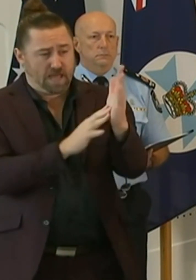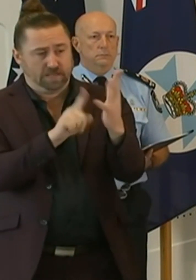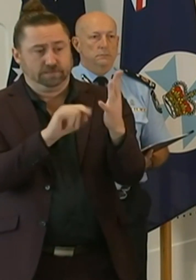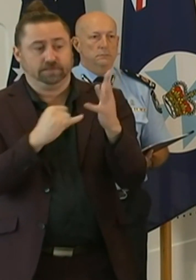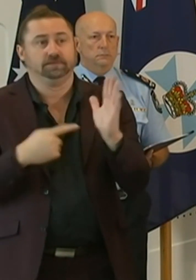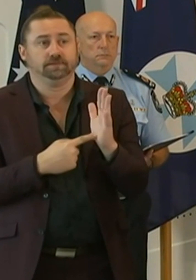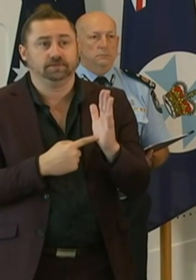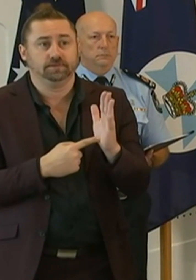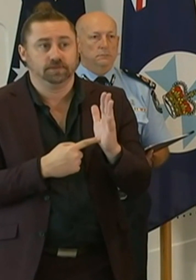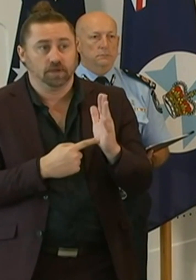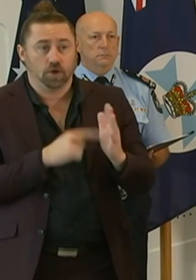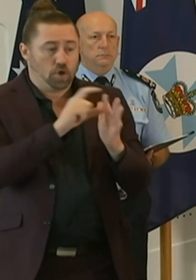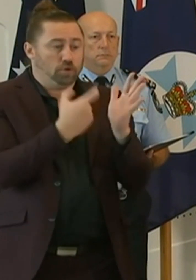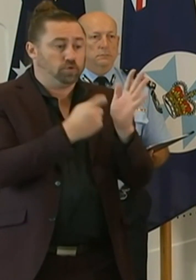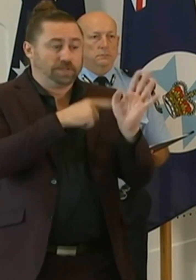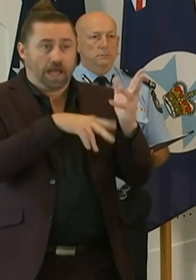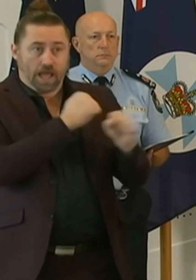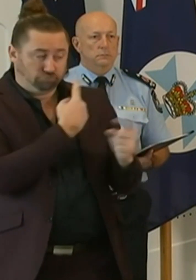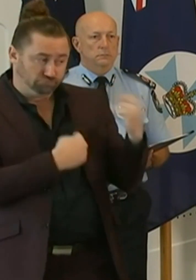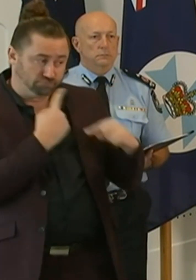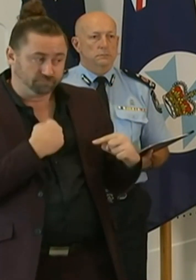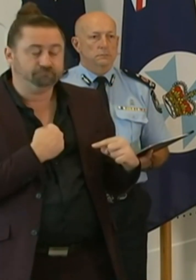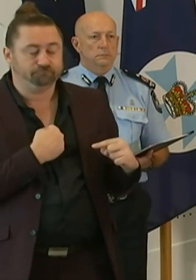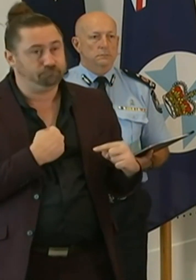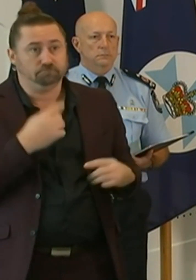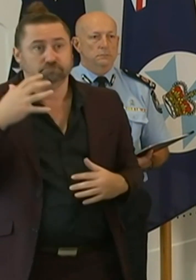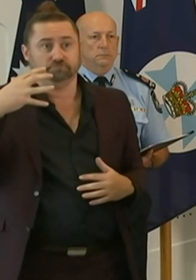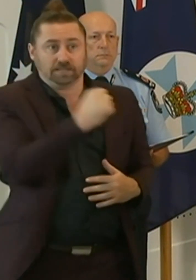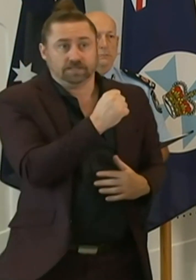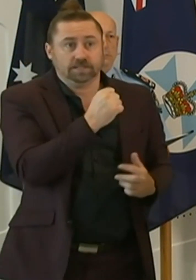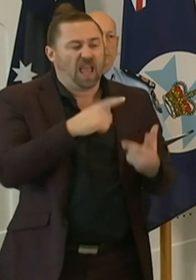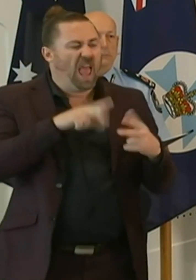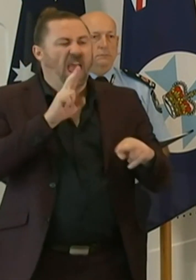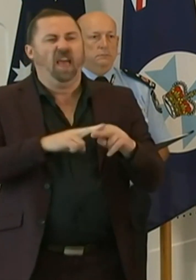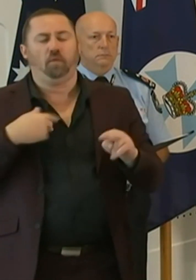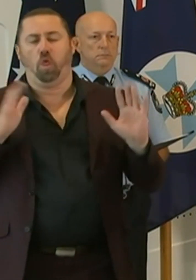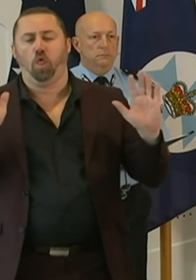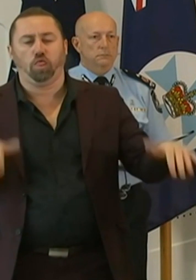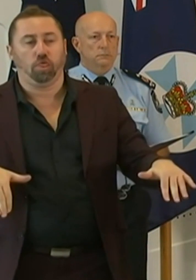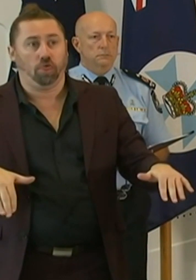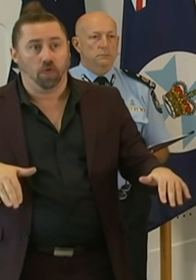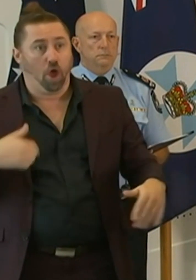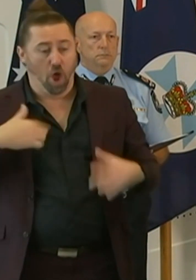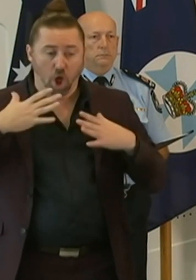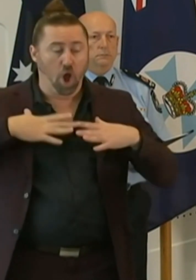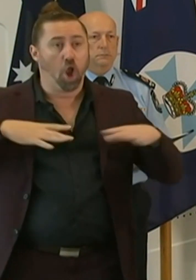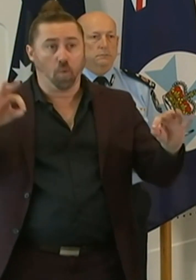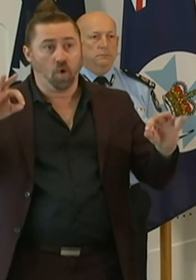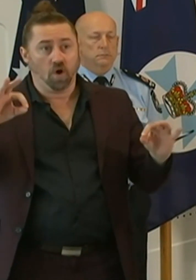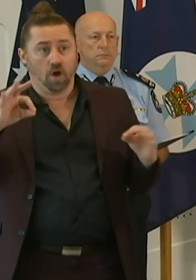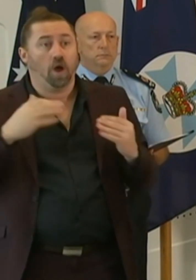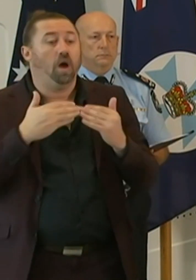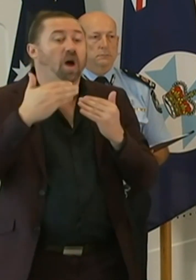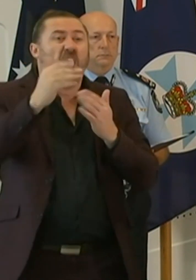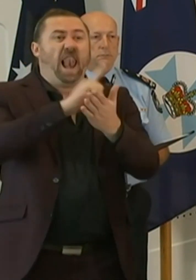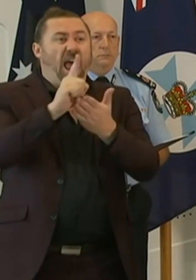I've accepted the strong advice from Dr Young. If we do not do this now it could end up being a 30-day lockdown.